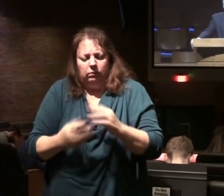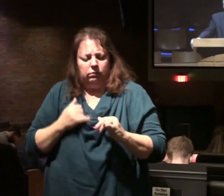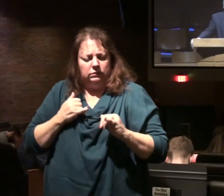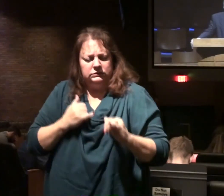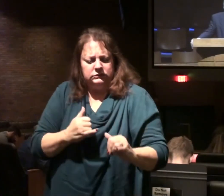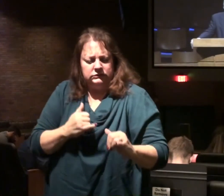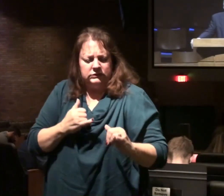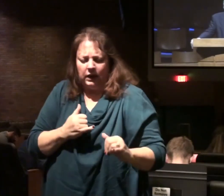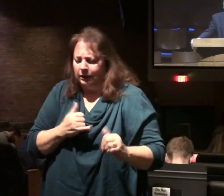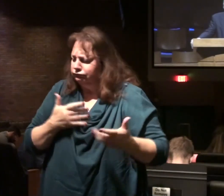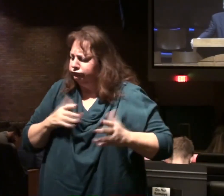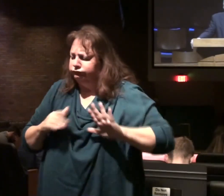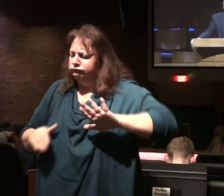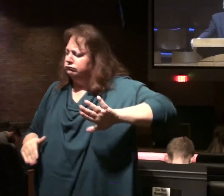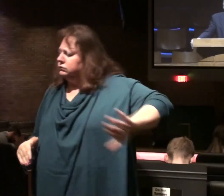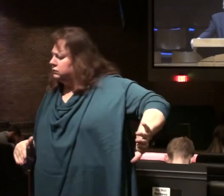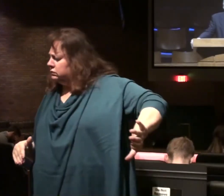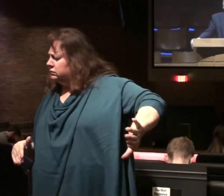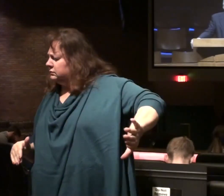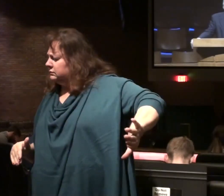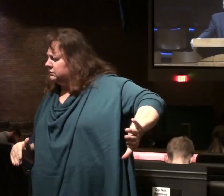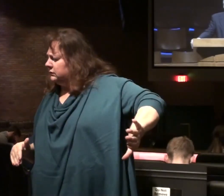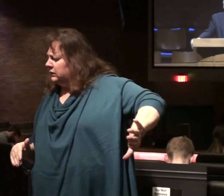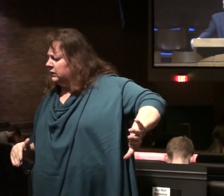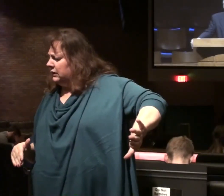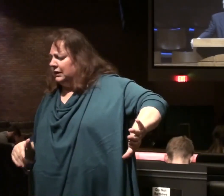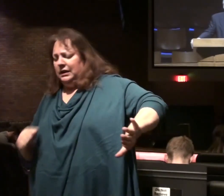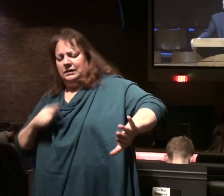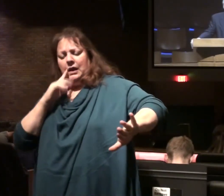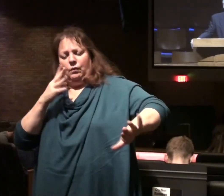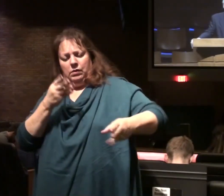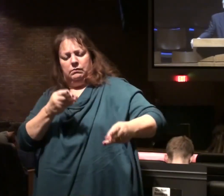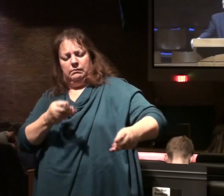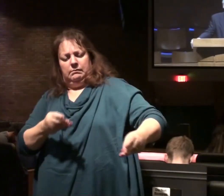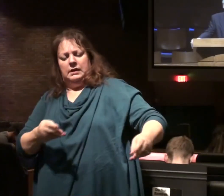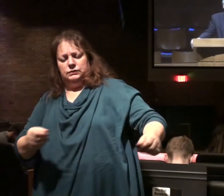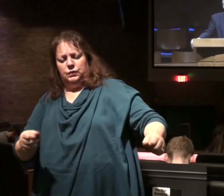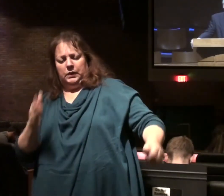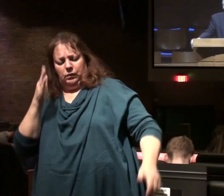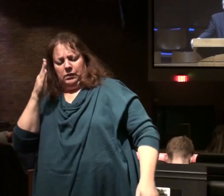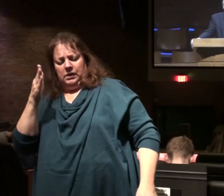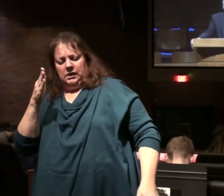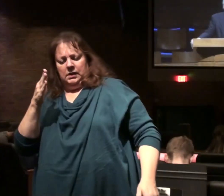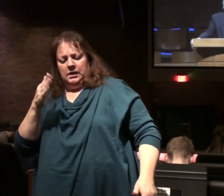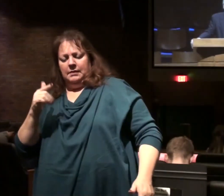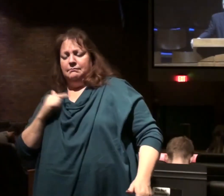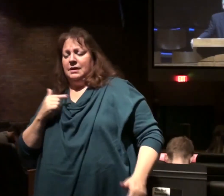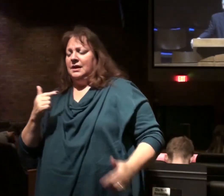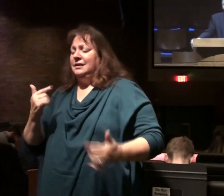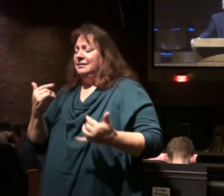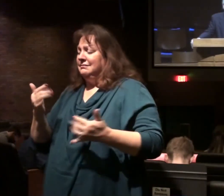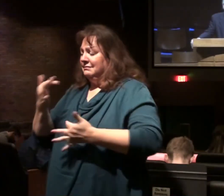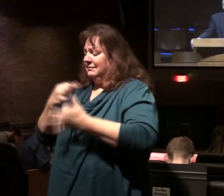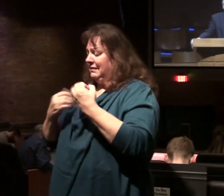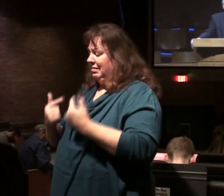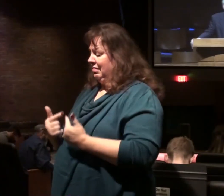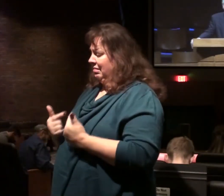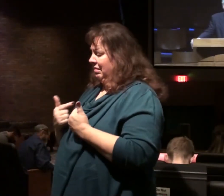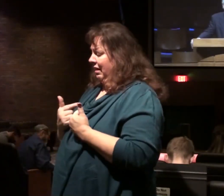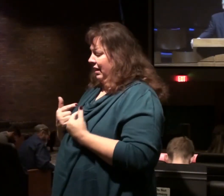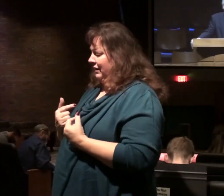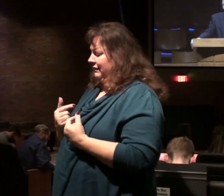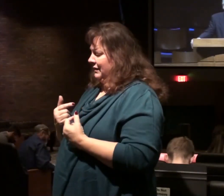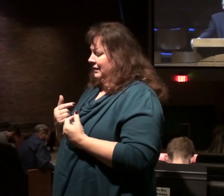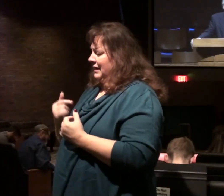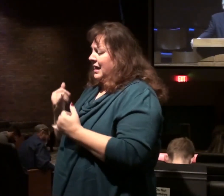the things of the world, which are passed away, but are living our lives in the